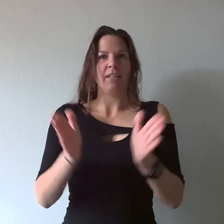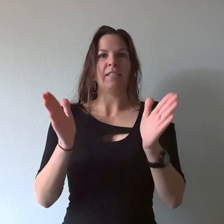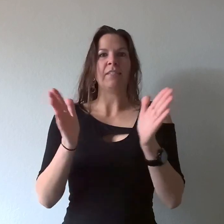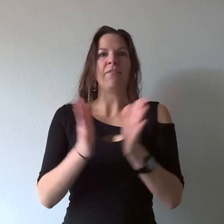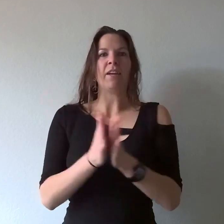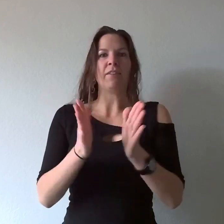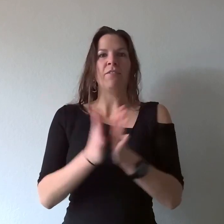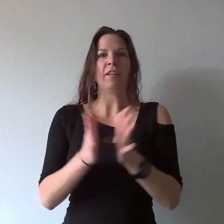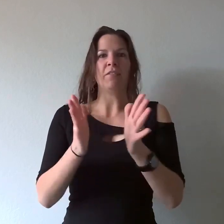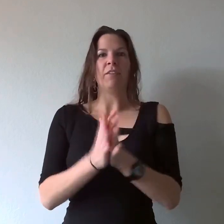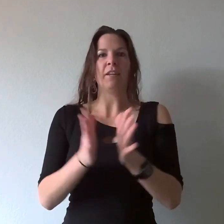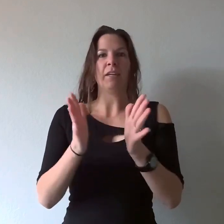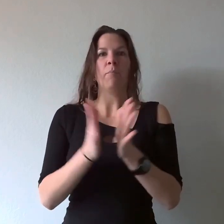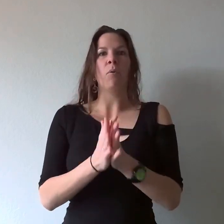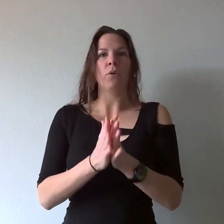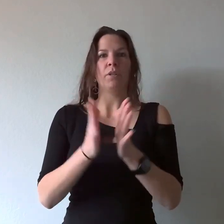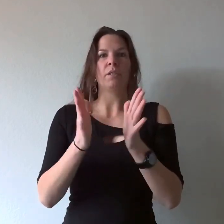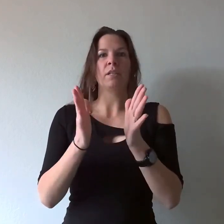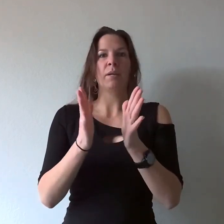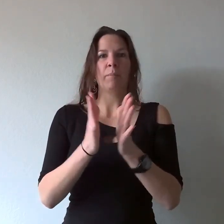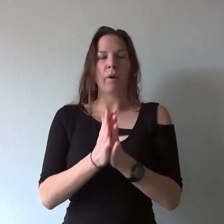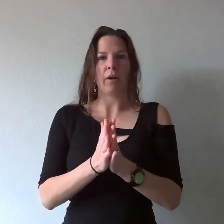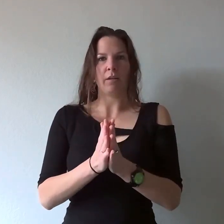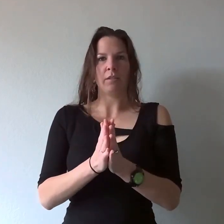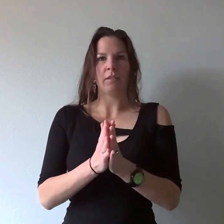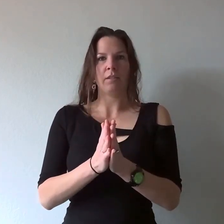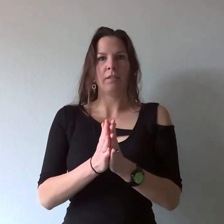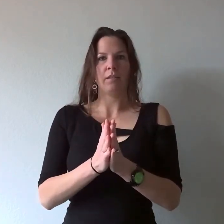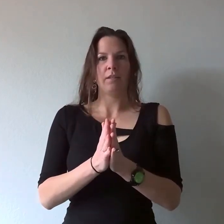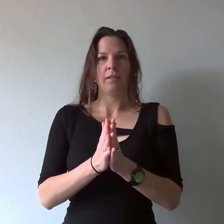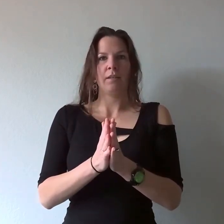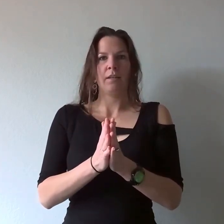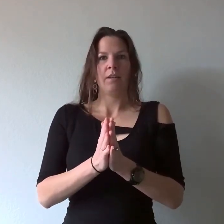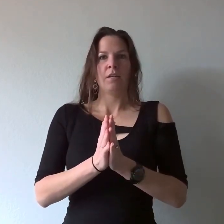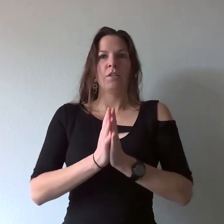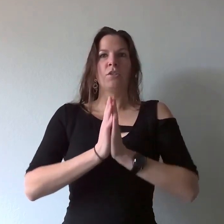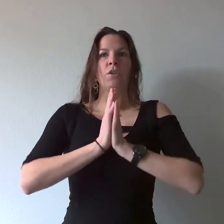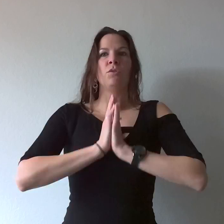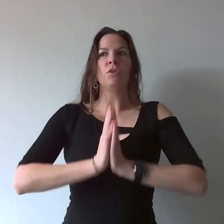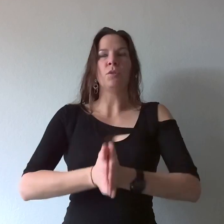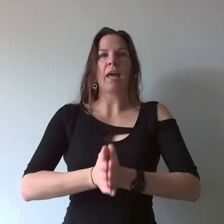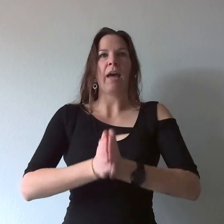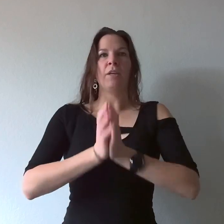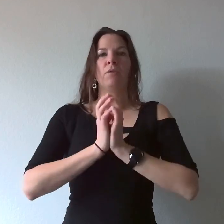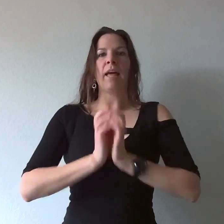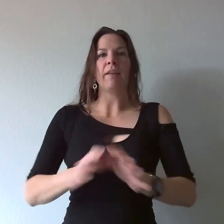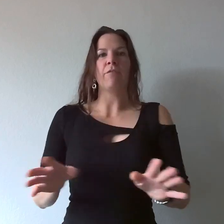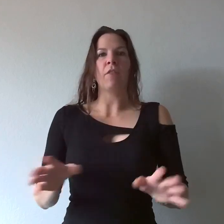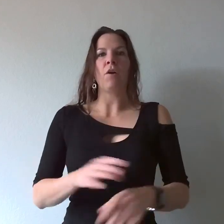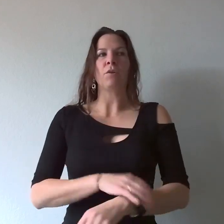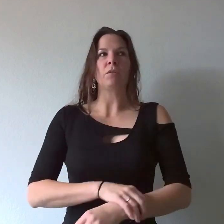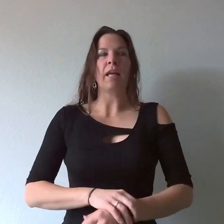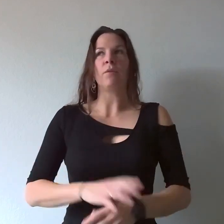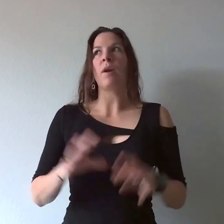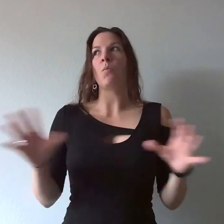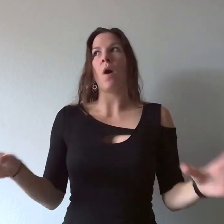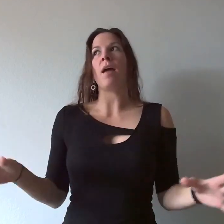it is a very very very very important part so you do that you let it flow you let it run wild